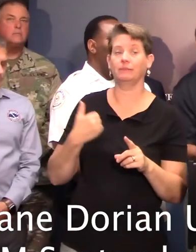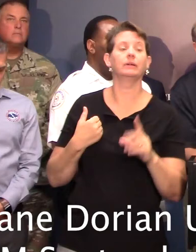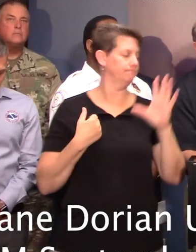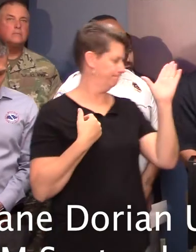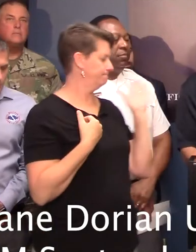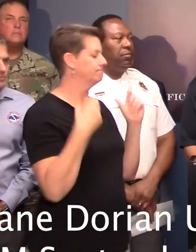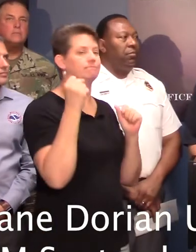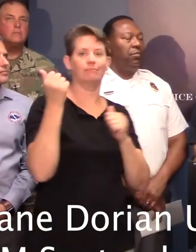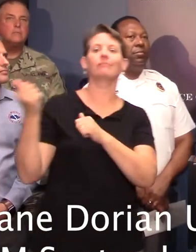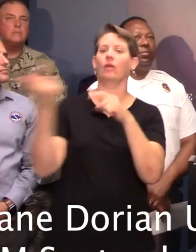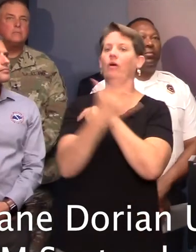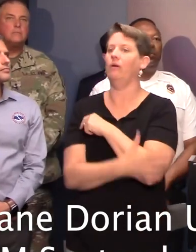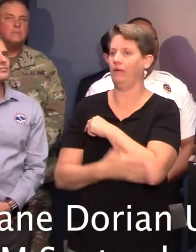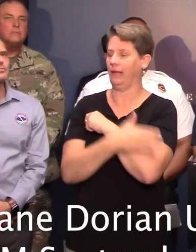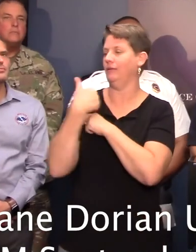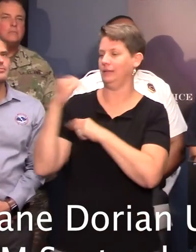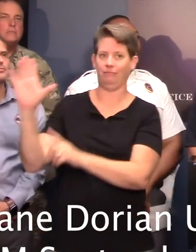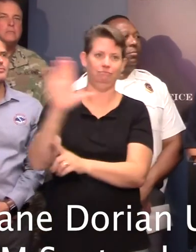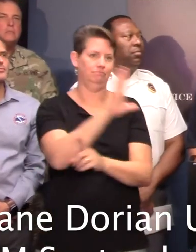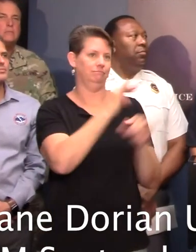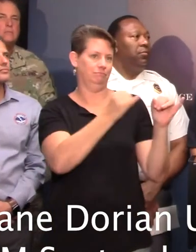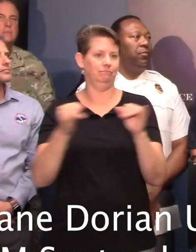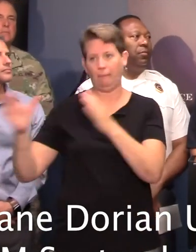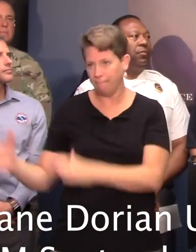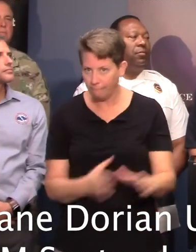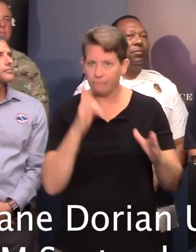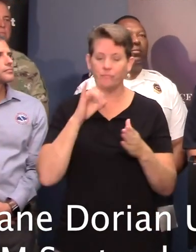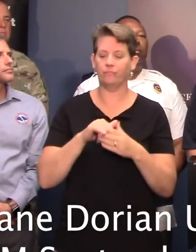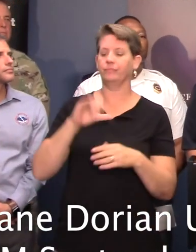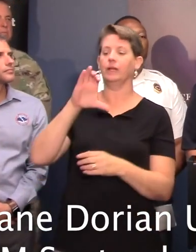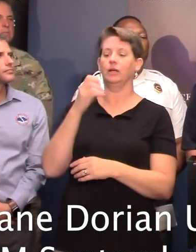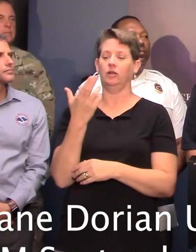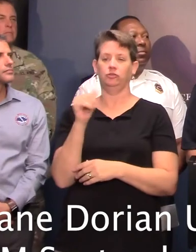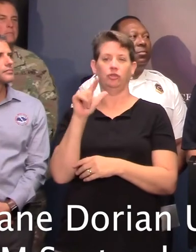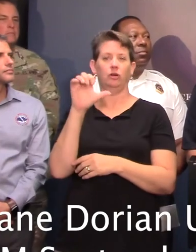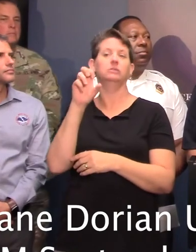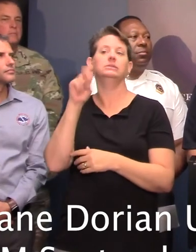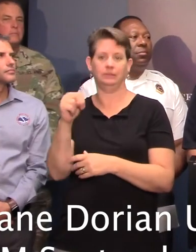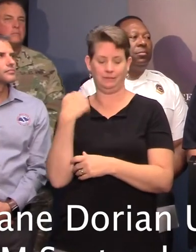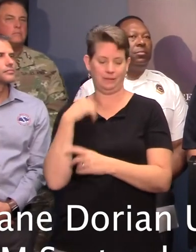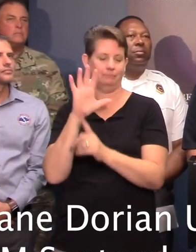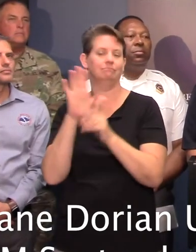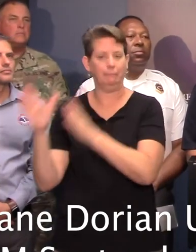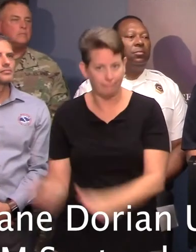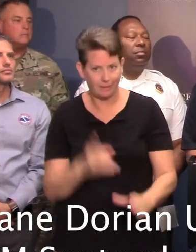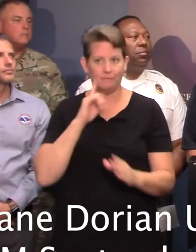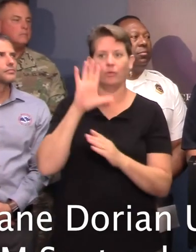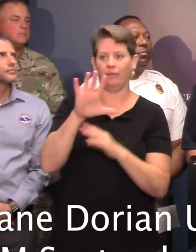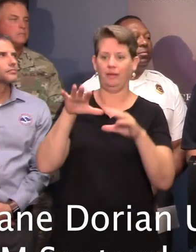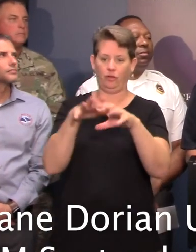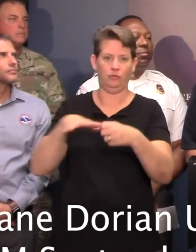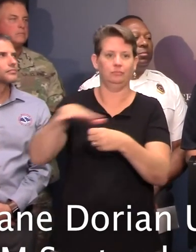Right. All the counties have plans to do that if they need to do that. Charleston's got a very detailed plan for their population that does not